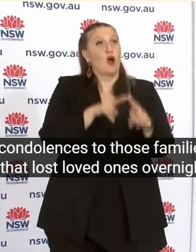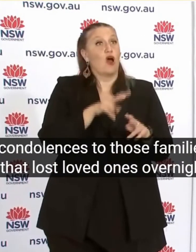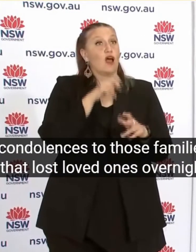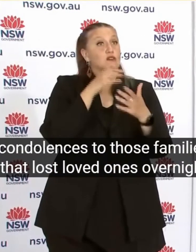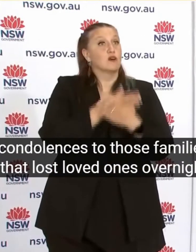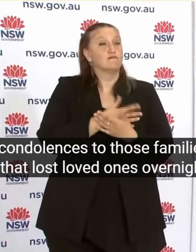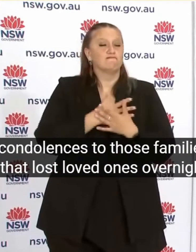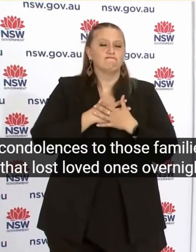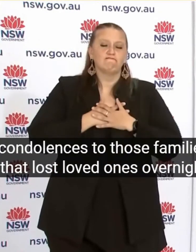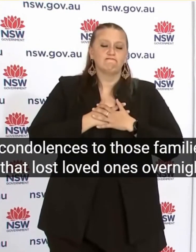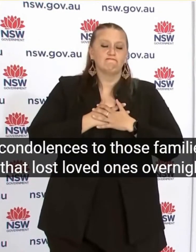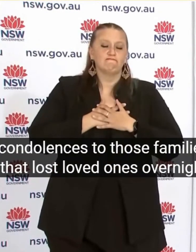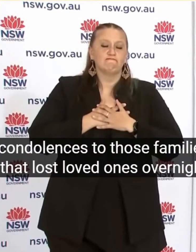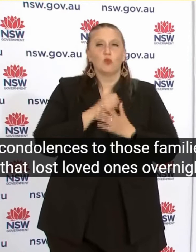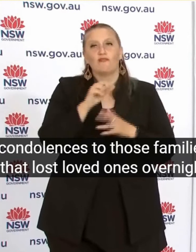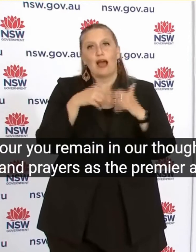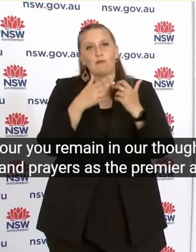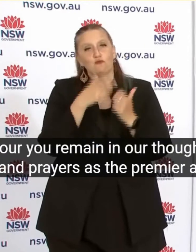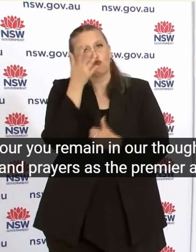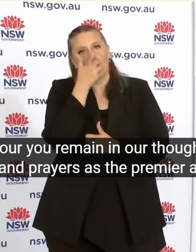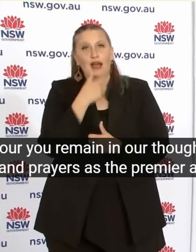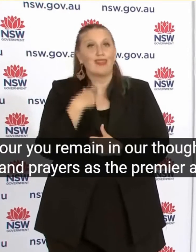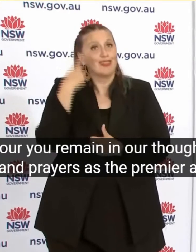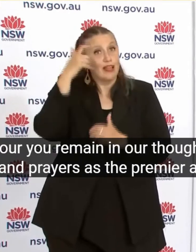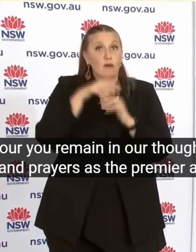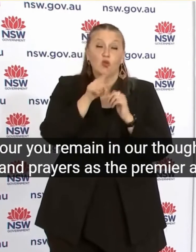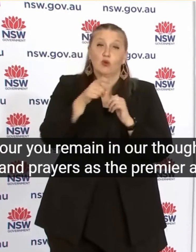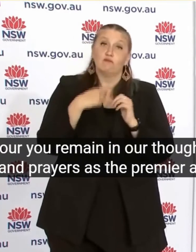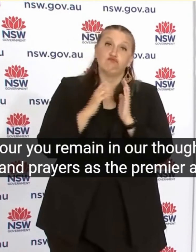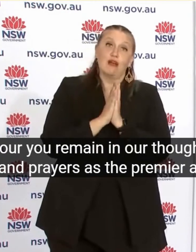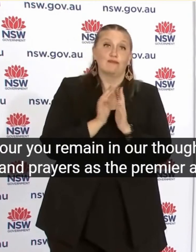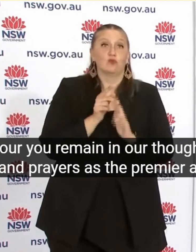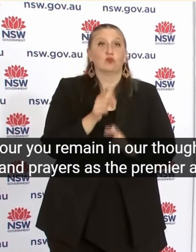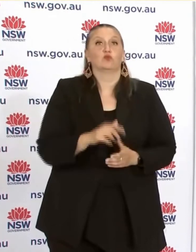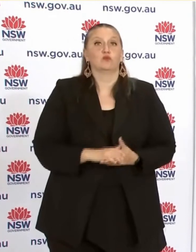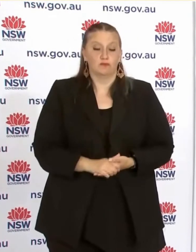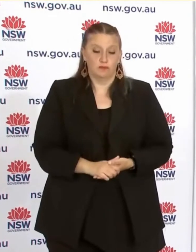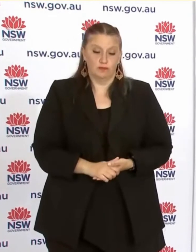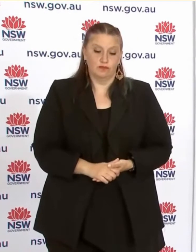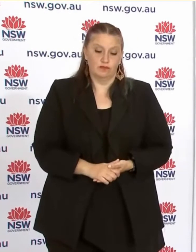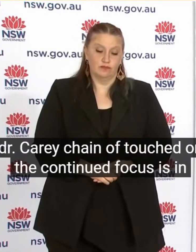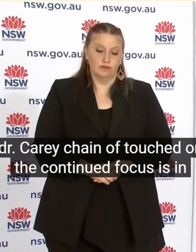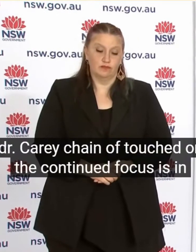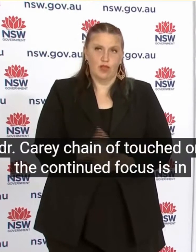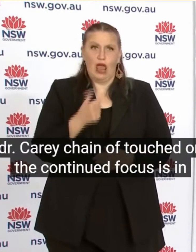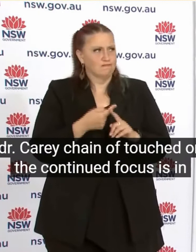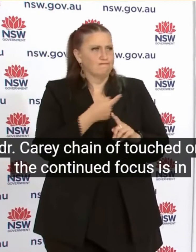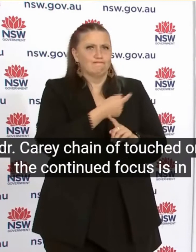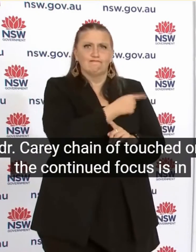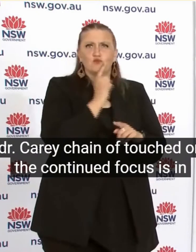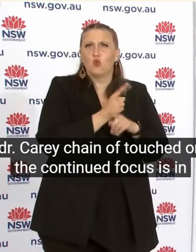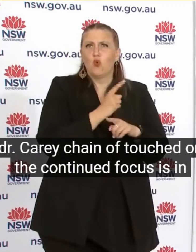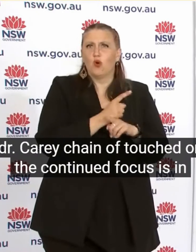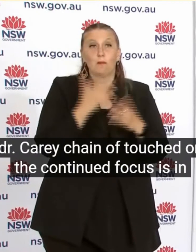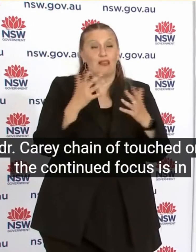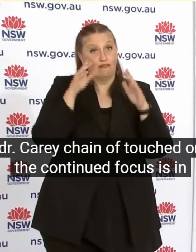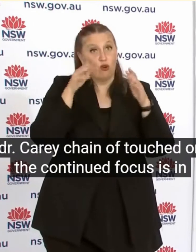And prayers As the Premier And Dr. Kerry Chan Have touched On And continued Focus Is in Western New South Wales